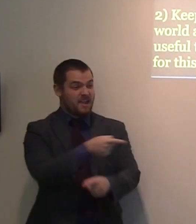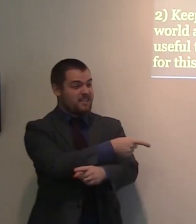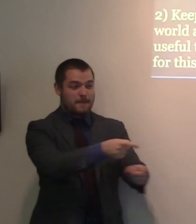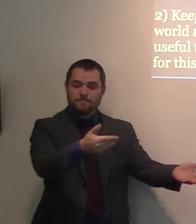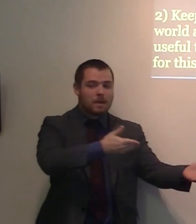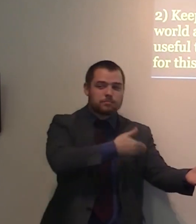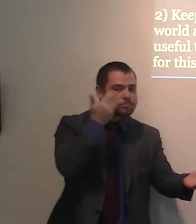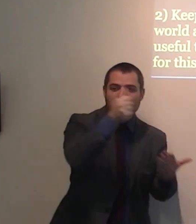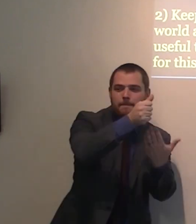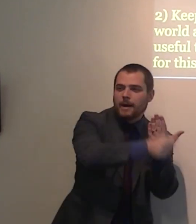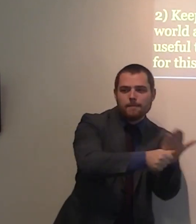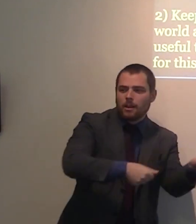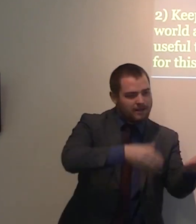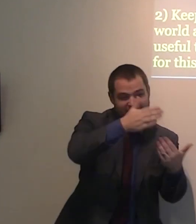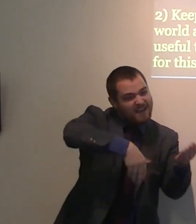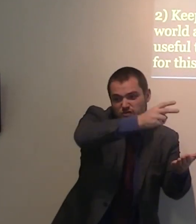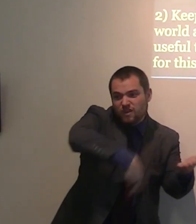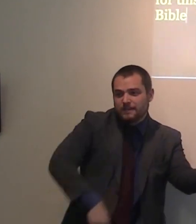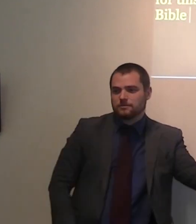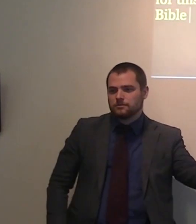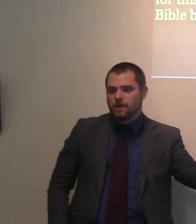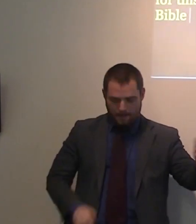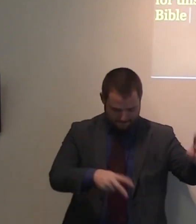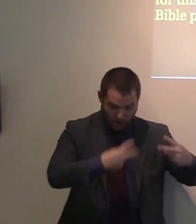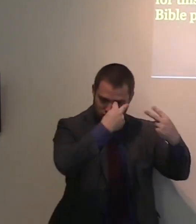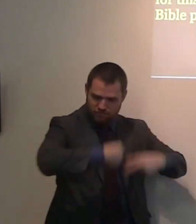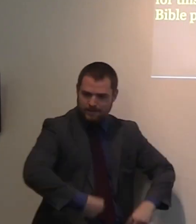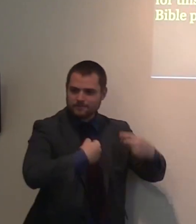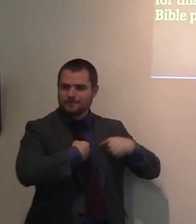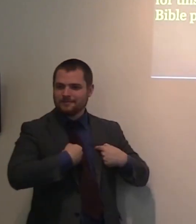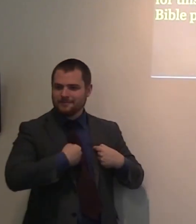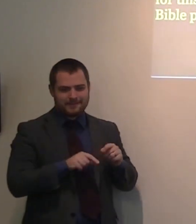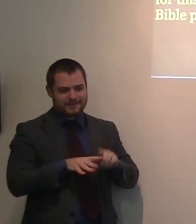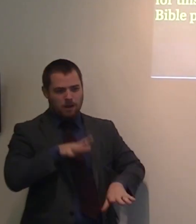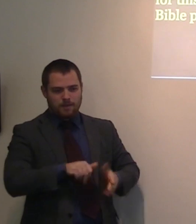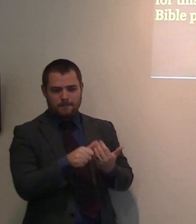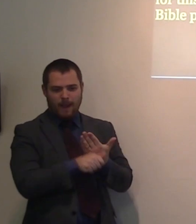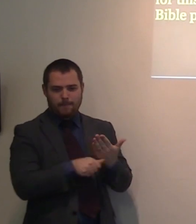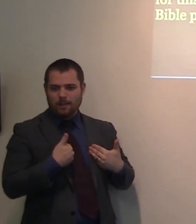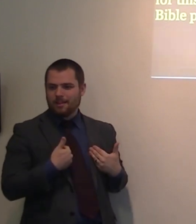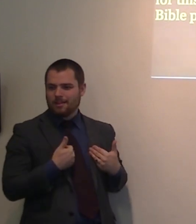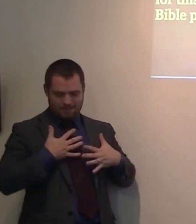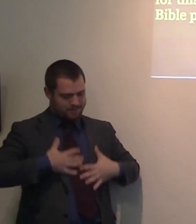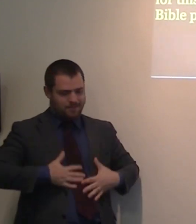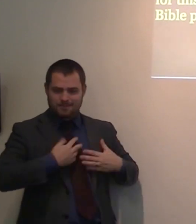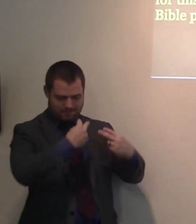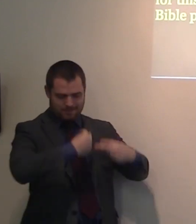your work, at home, in the street, and I come from a country where no